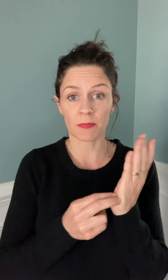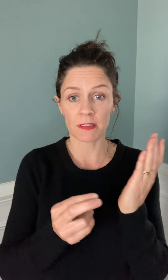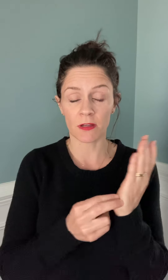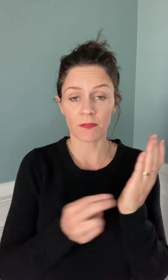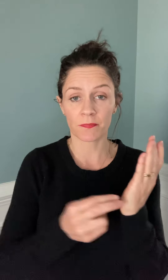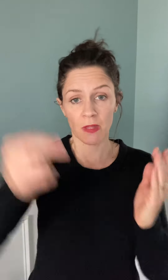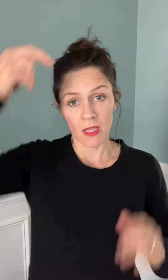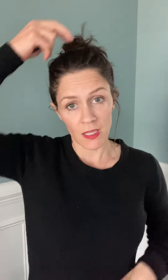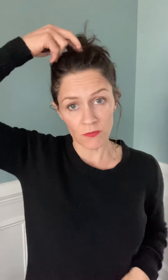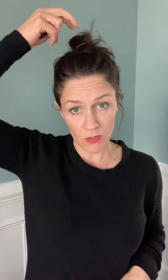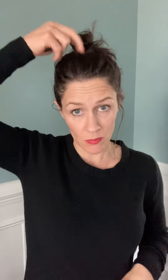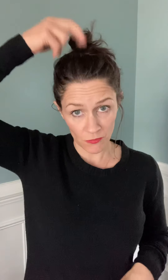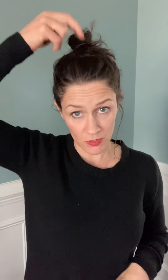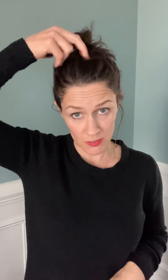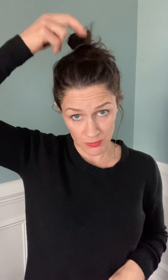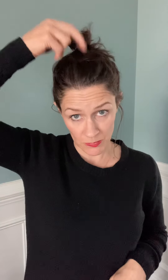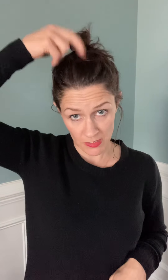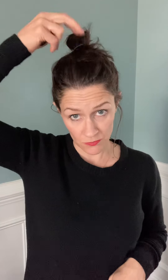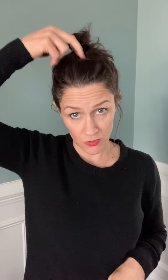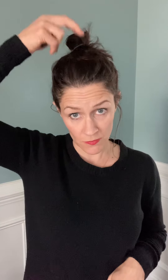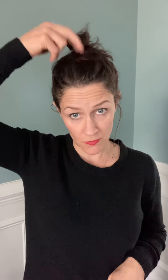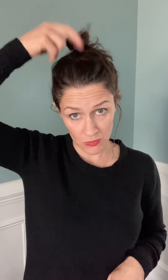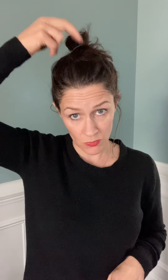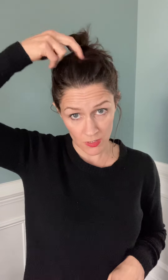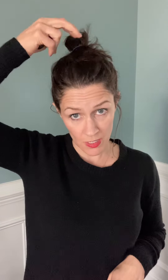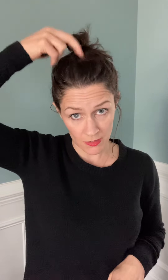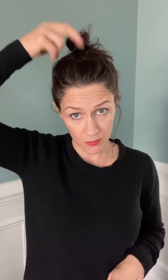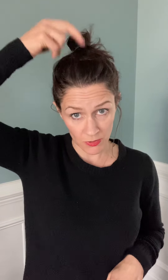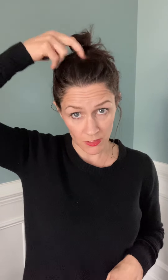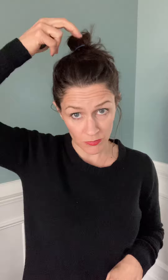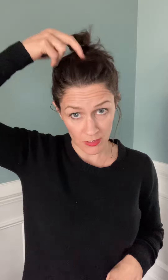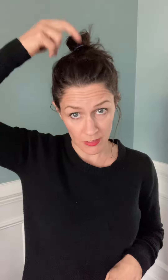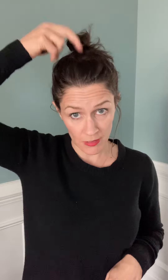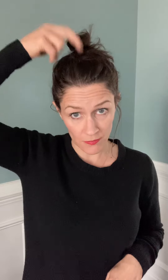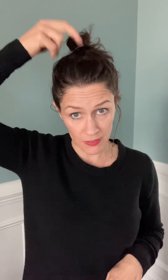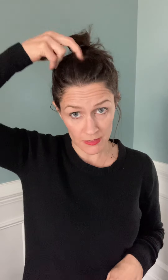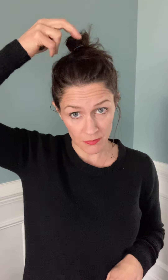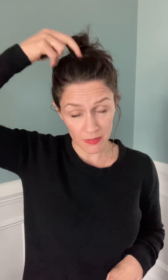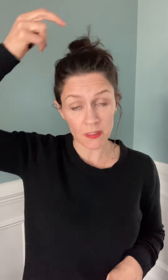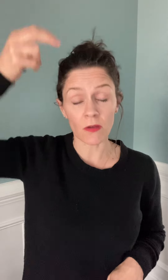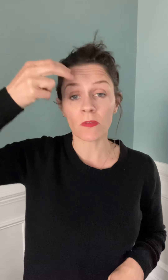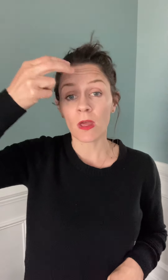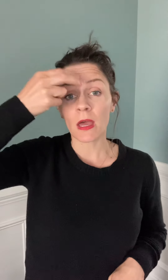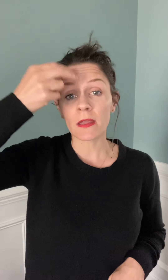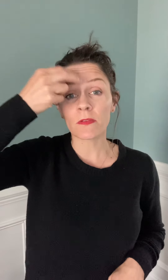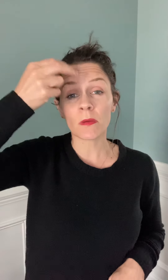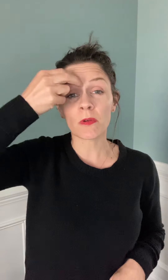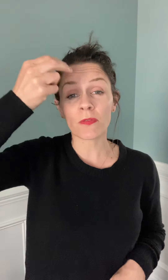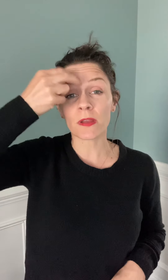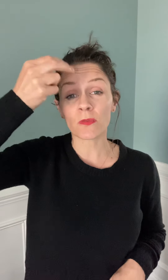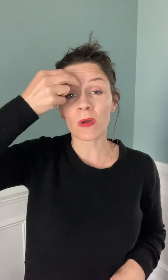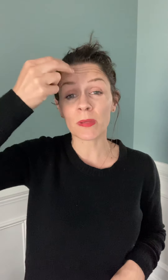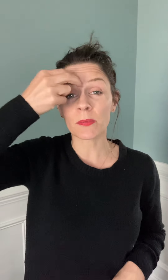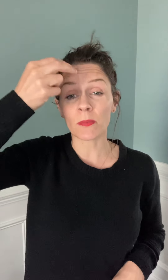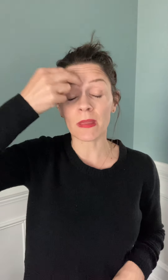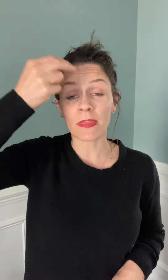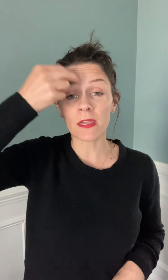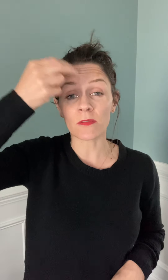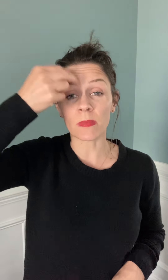myself. Even though I'm afraid to speak in front of everyone, I deeply and completely love and accept myself. Even though I'm afraid of what people may think of me,